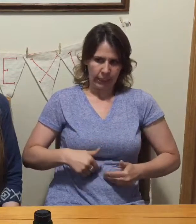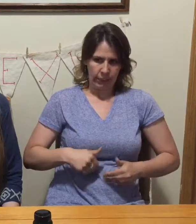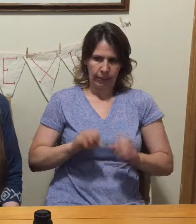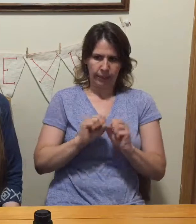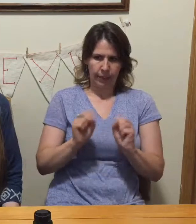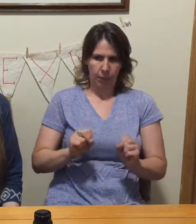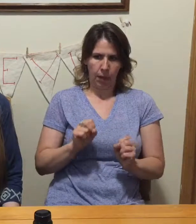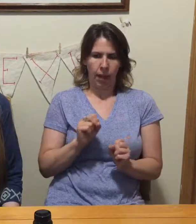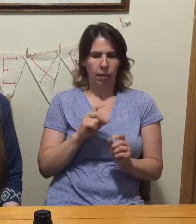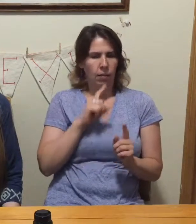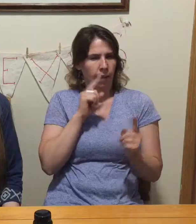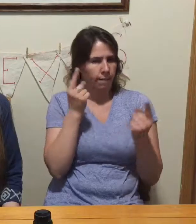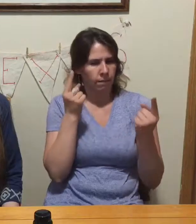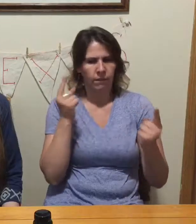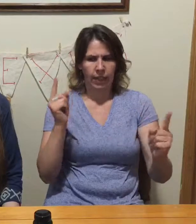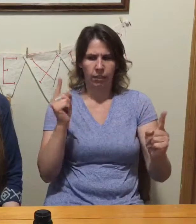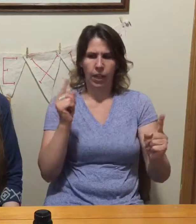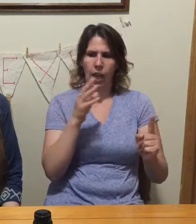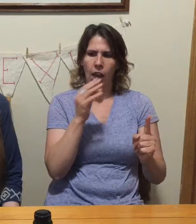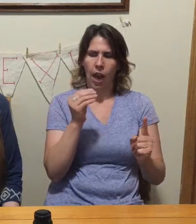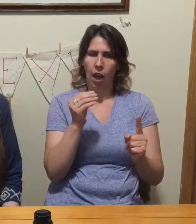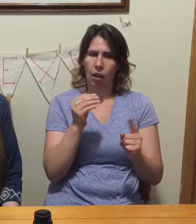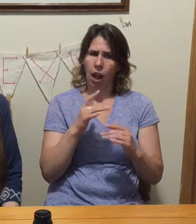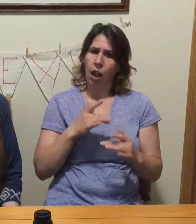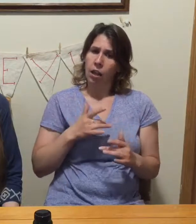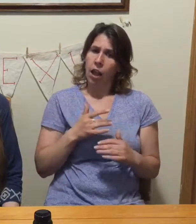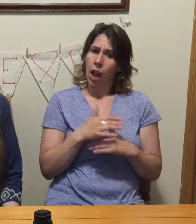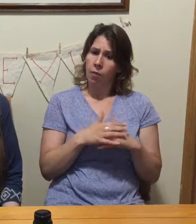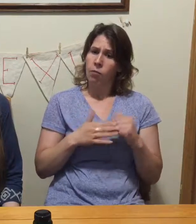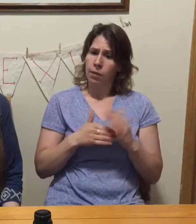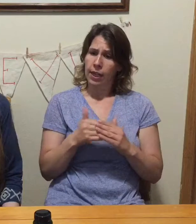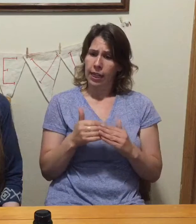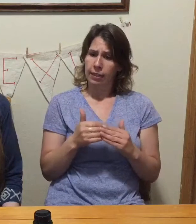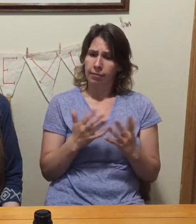and cleanse your digestive system effectively and comfortably.